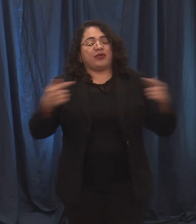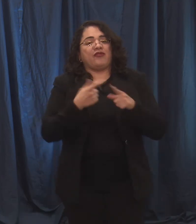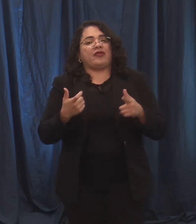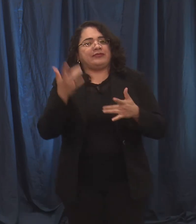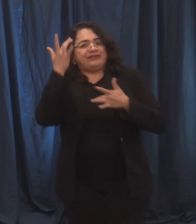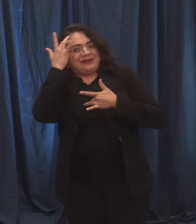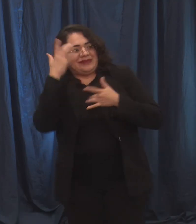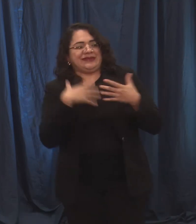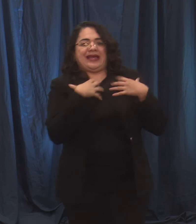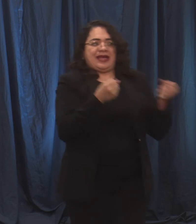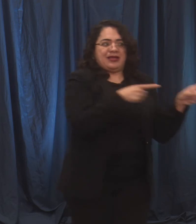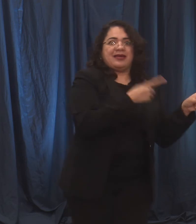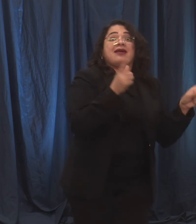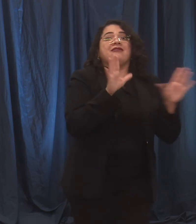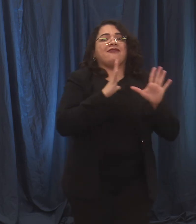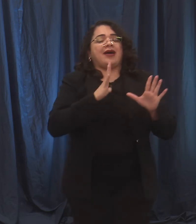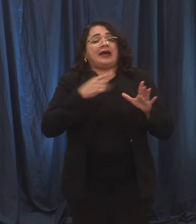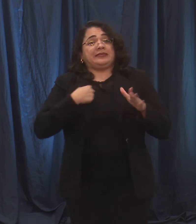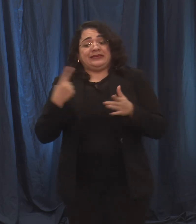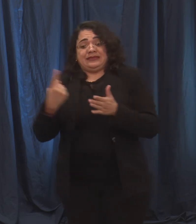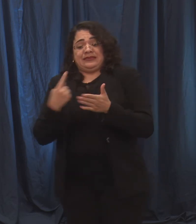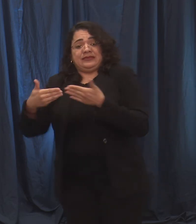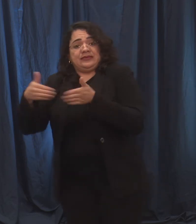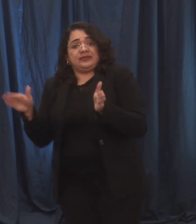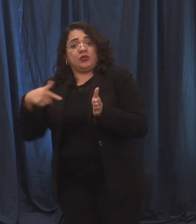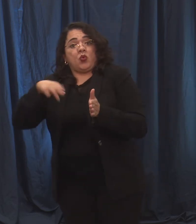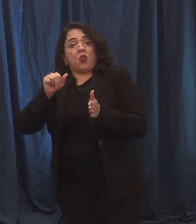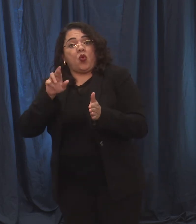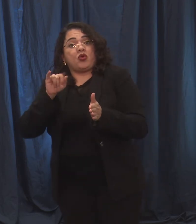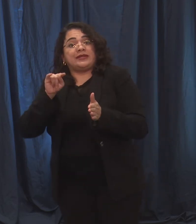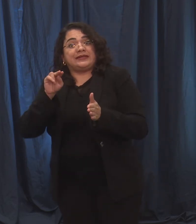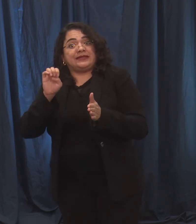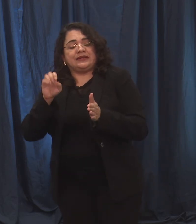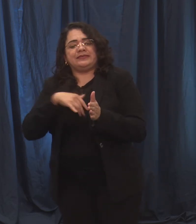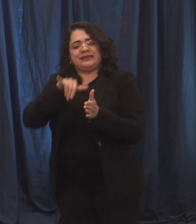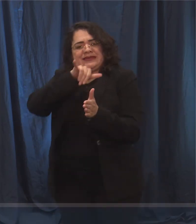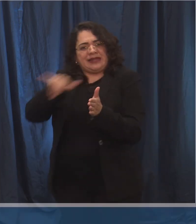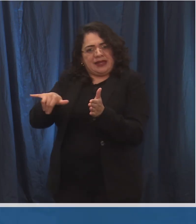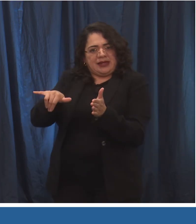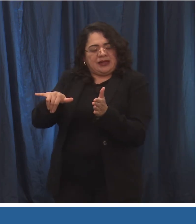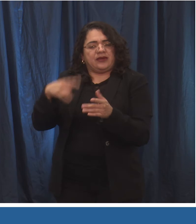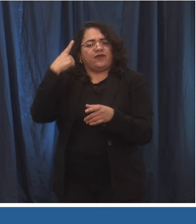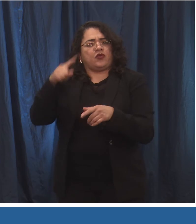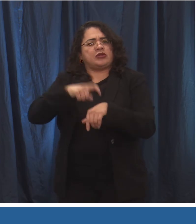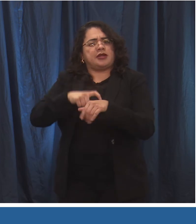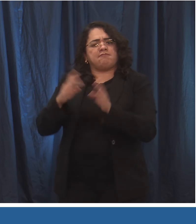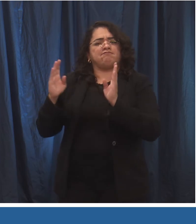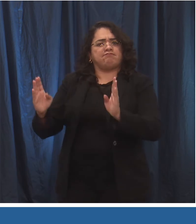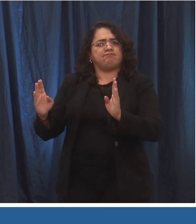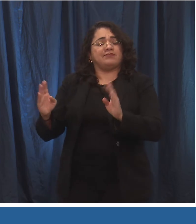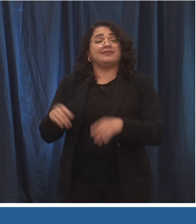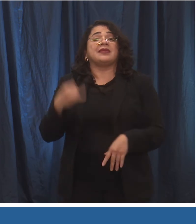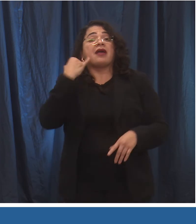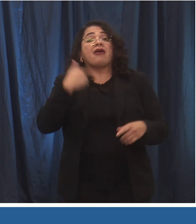work with people who are quarantined to identify a place for them to be for a period of time. Anyone who has